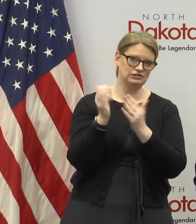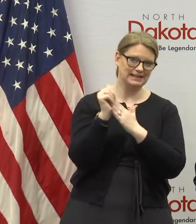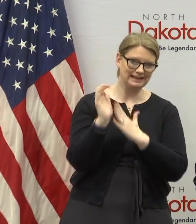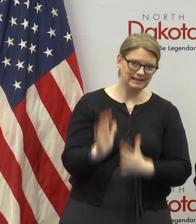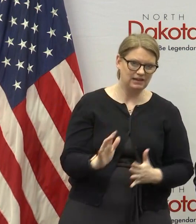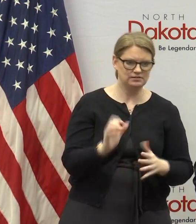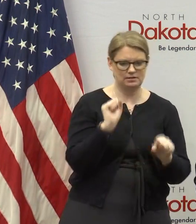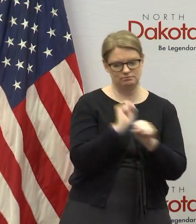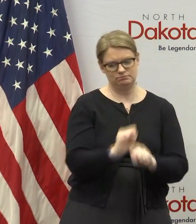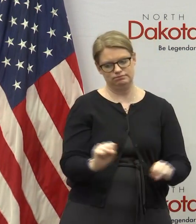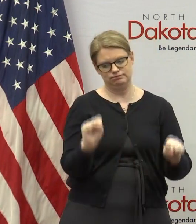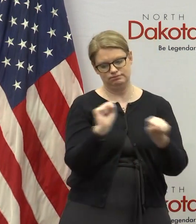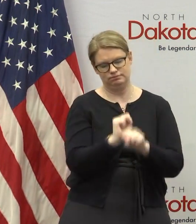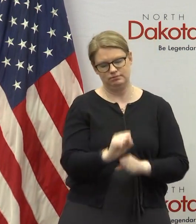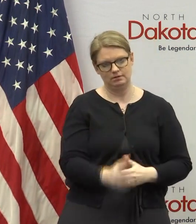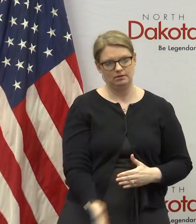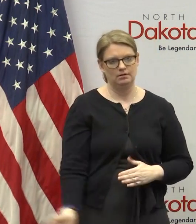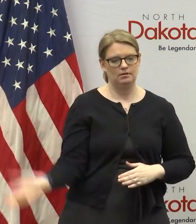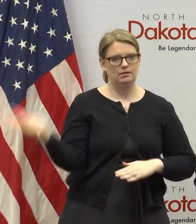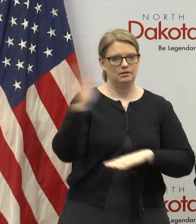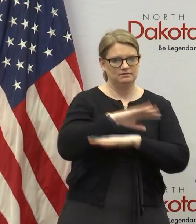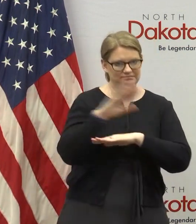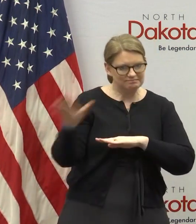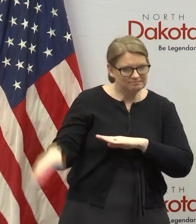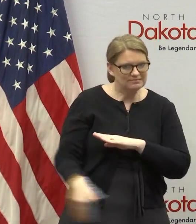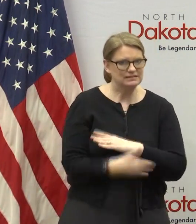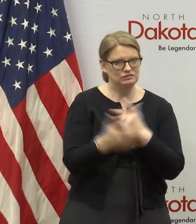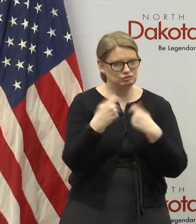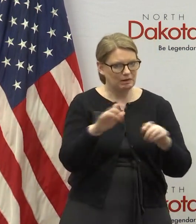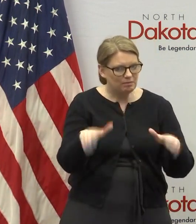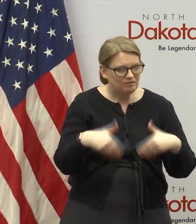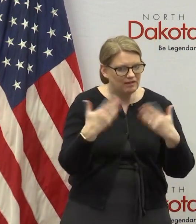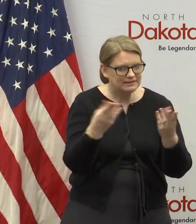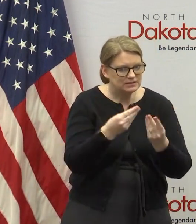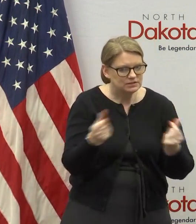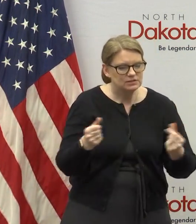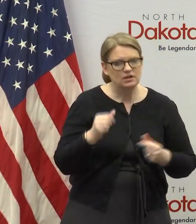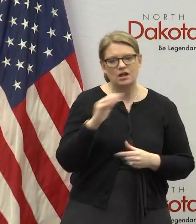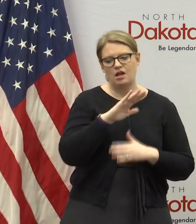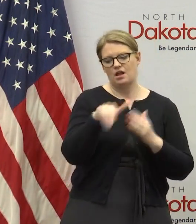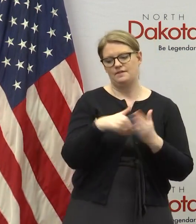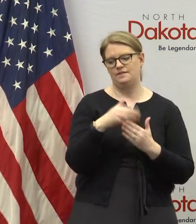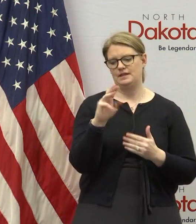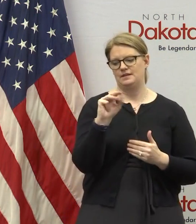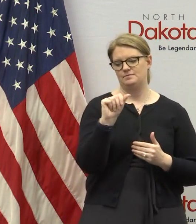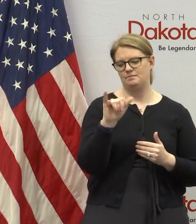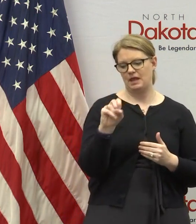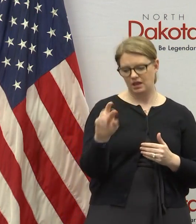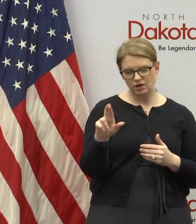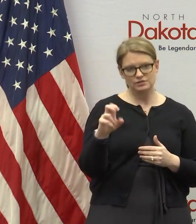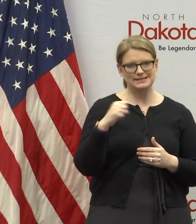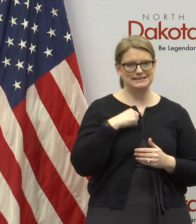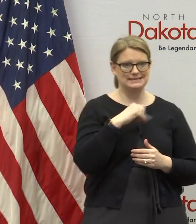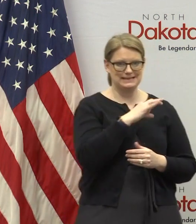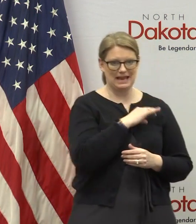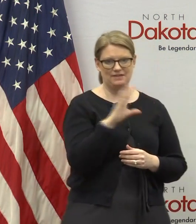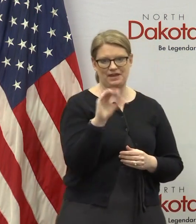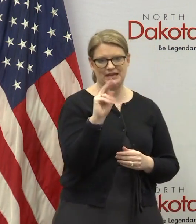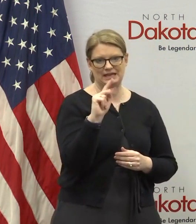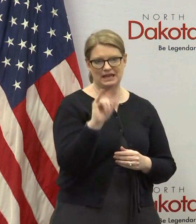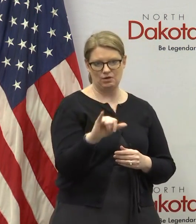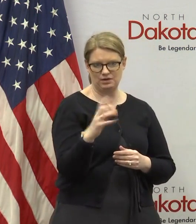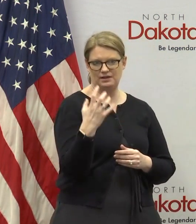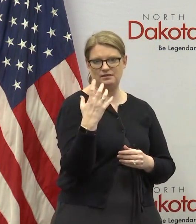around the clock to try to deliver solutions i want to thank all of our mayors and their staffs and county officials because we've been in